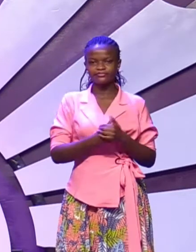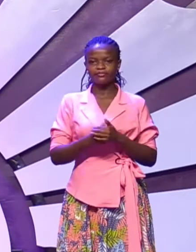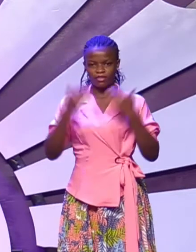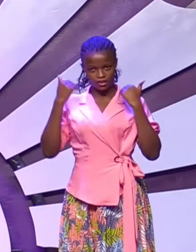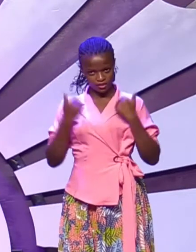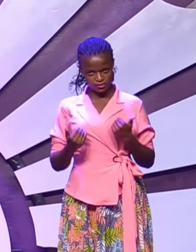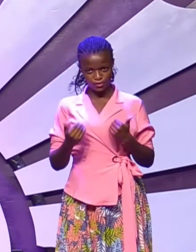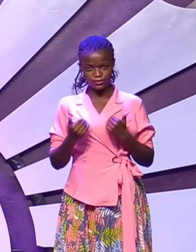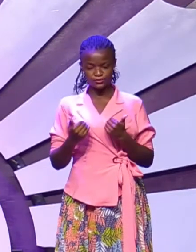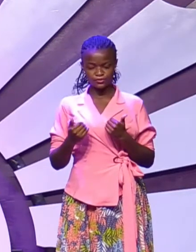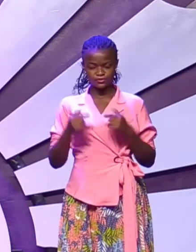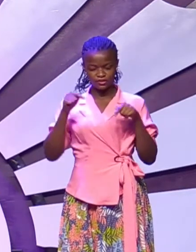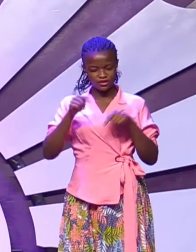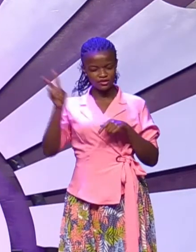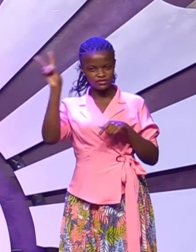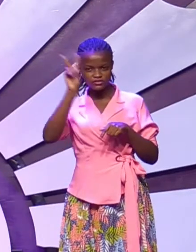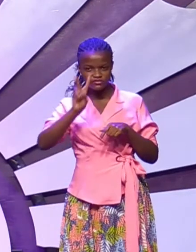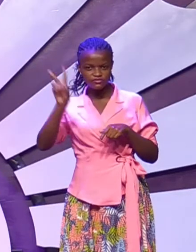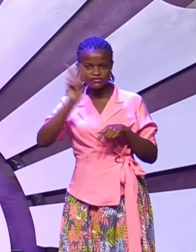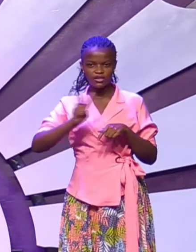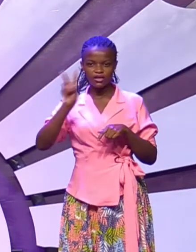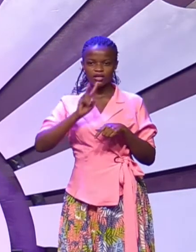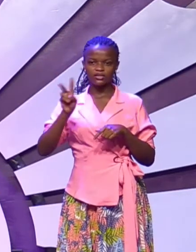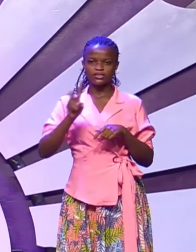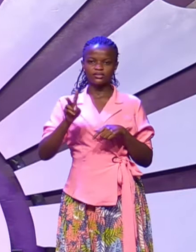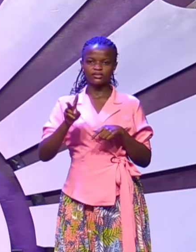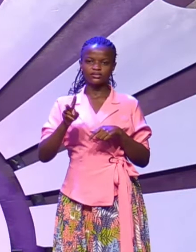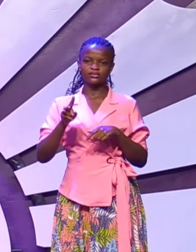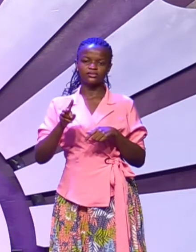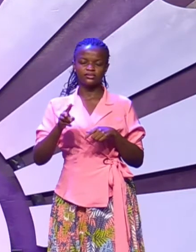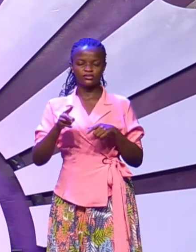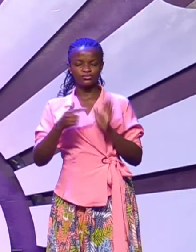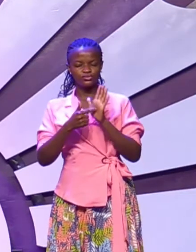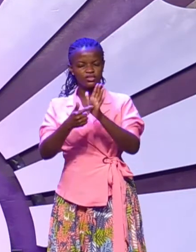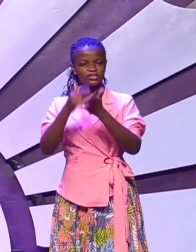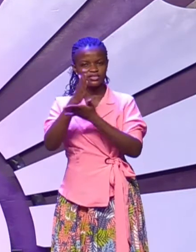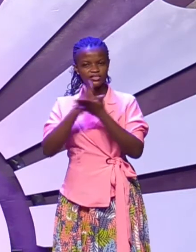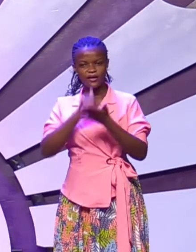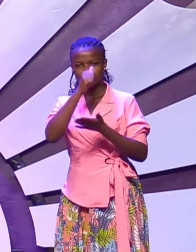This verse conveys a mystery to us.